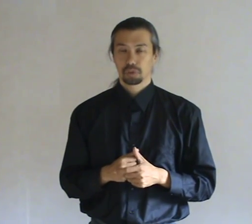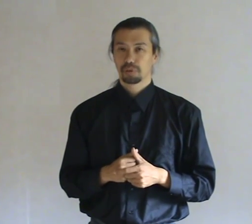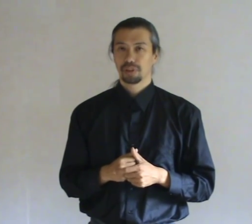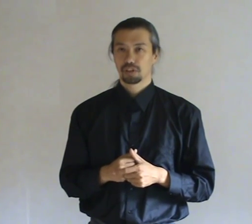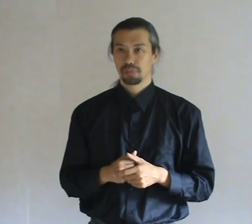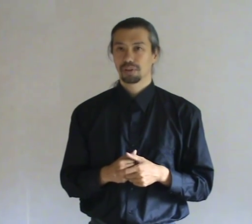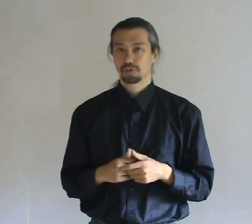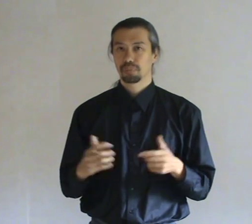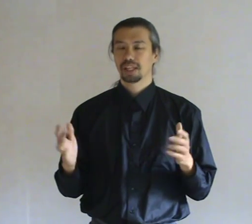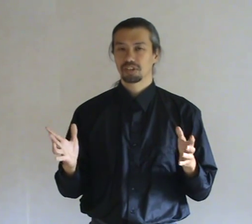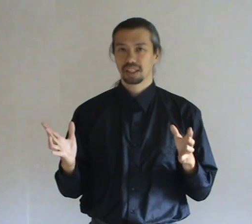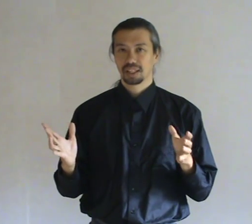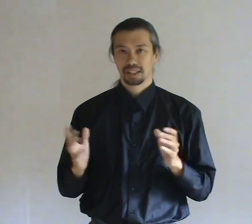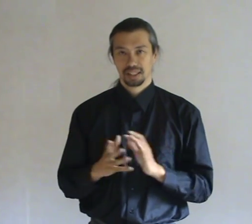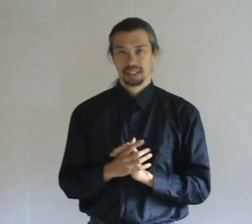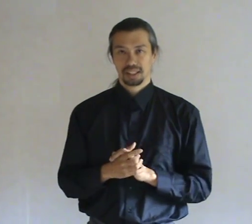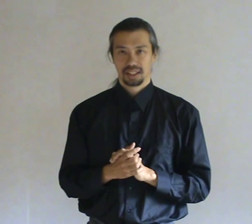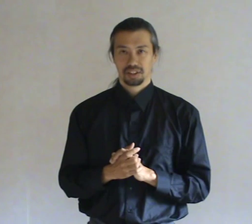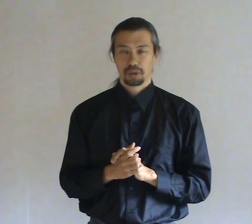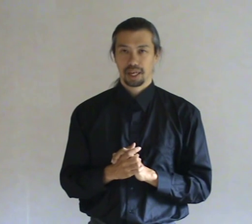prevent spirits from nesting in the domain.